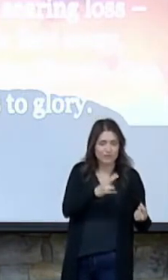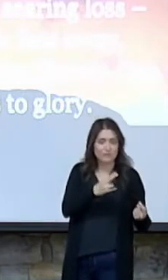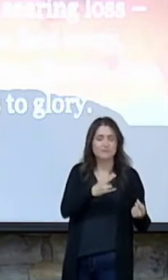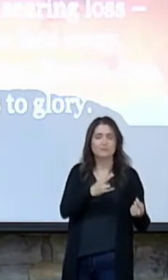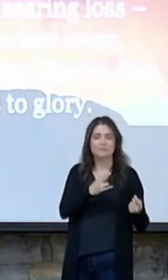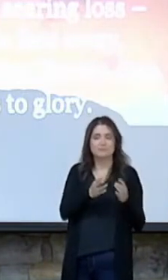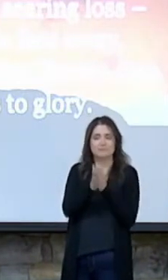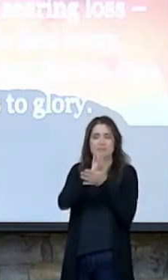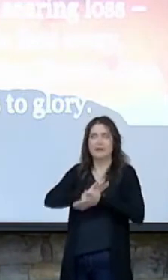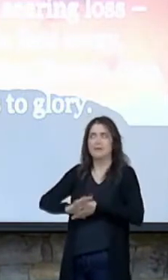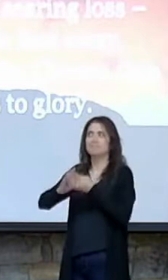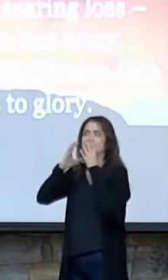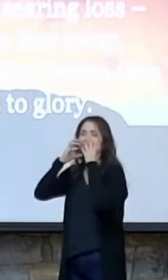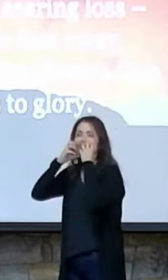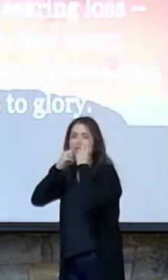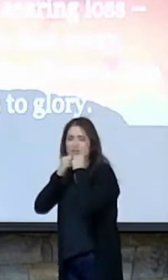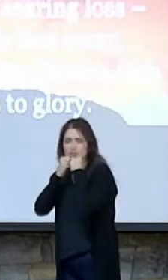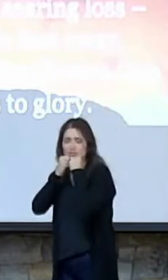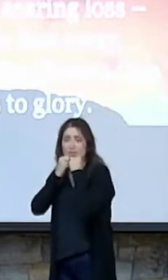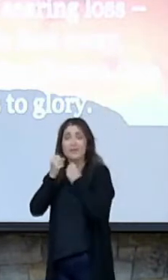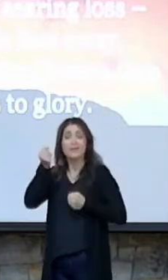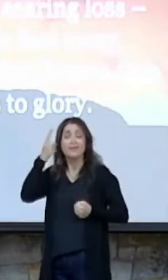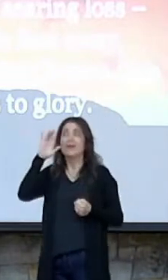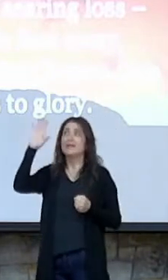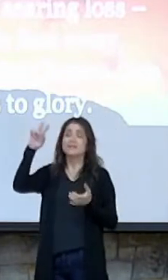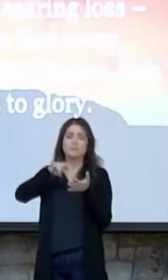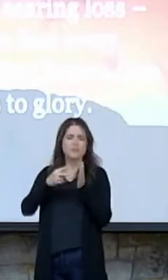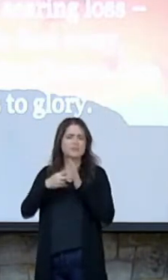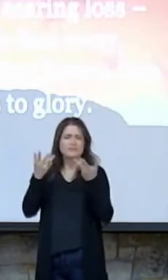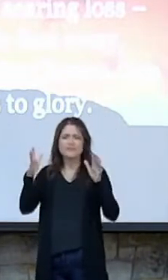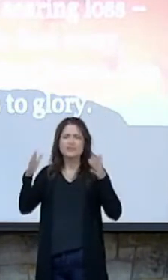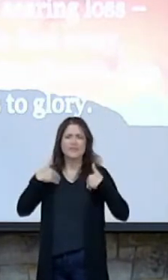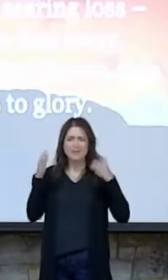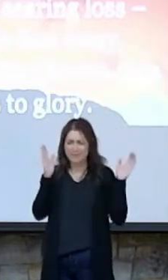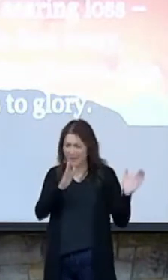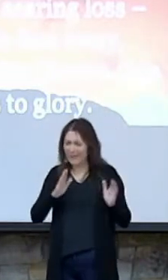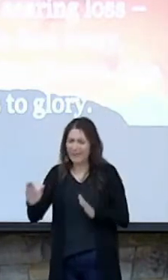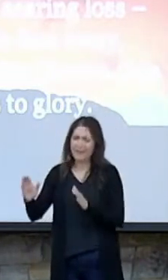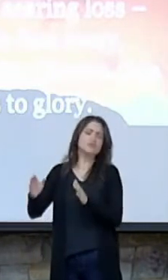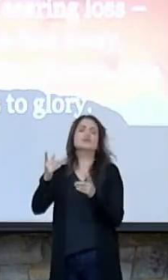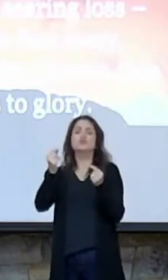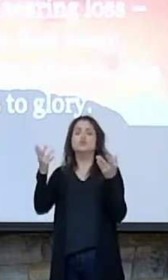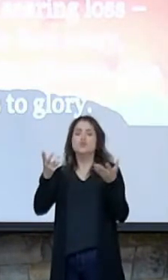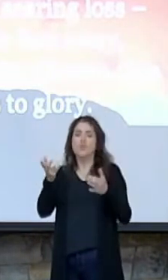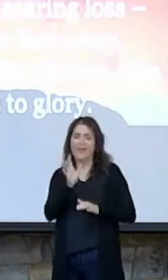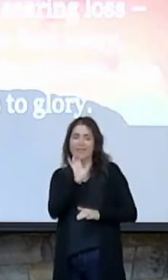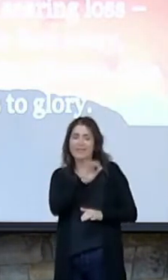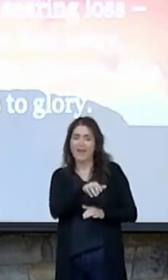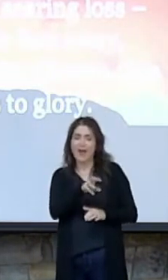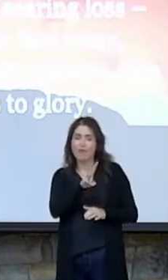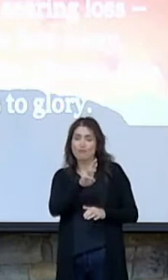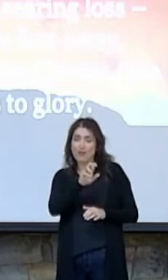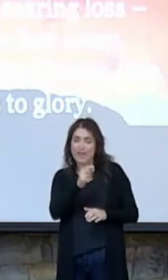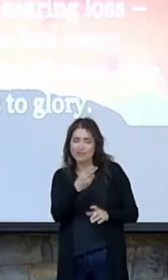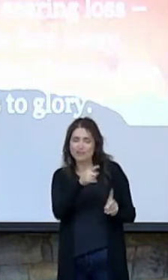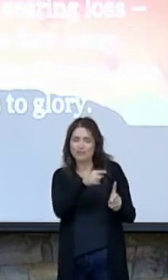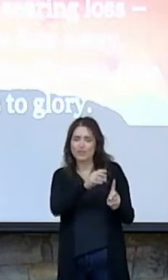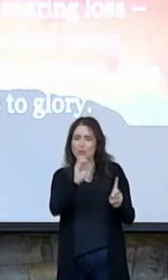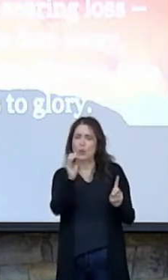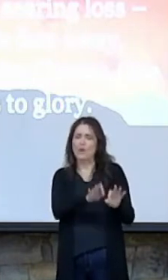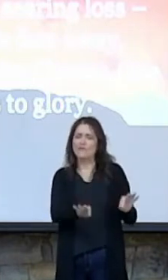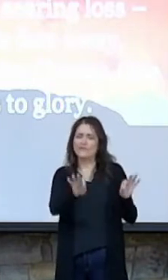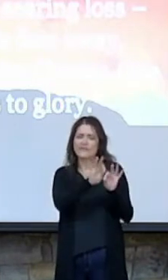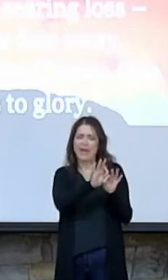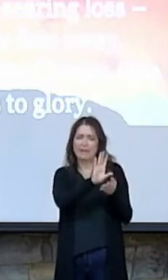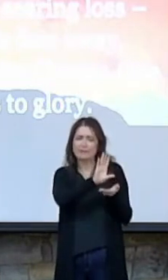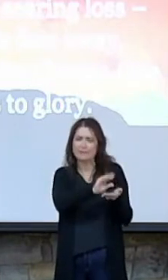thought out. It was planned out. And that purpose was to take that wretch, to take the thing that had no value,